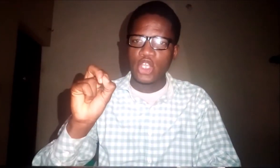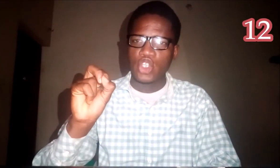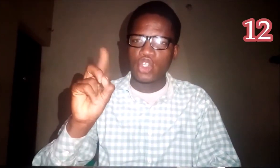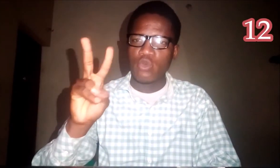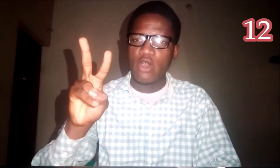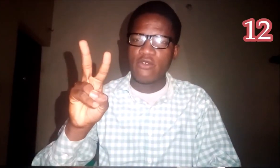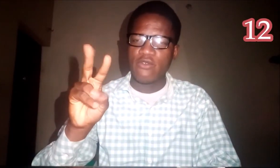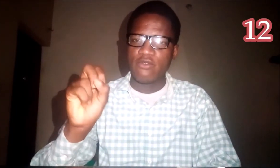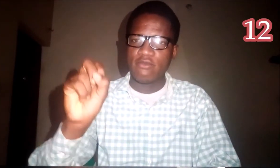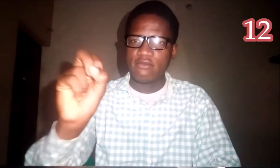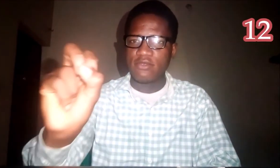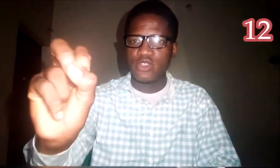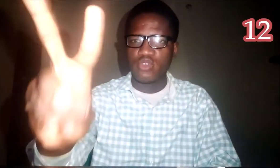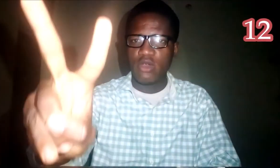Twelve. Twelve.